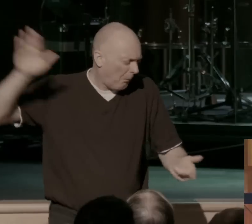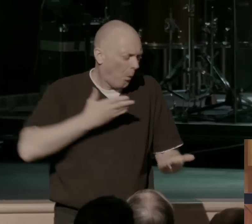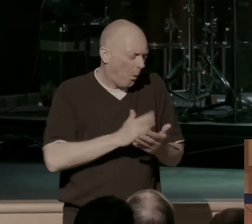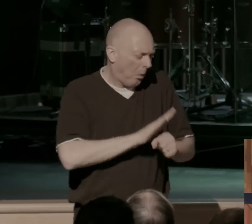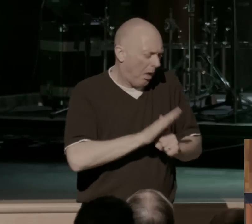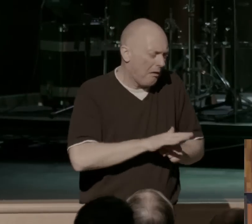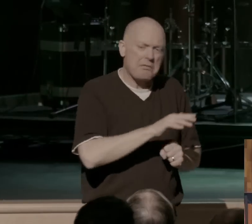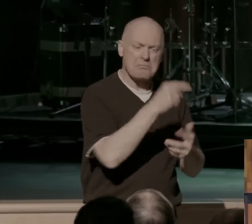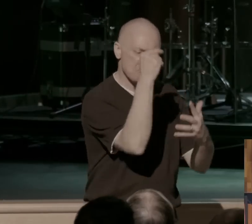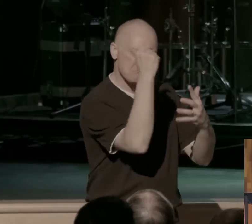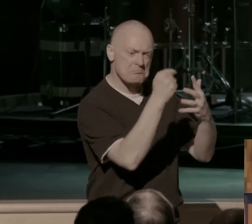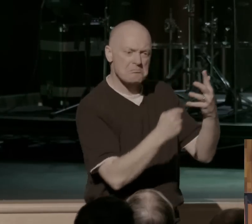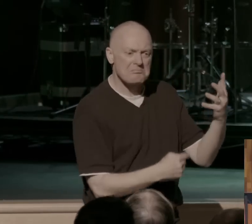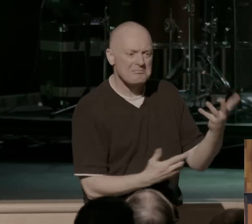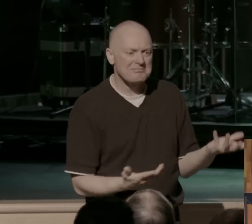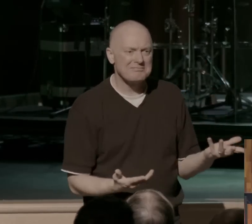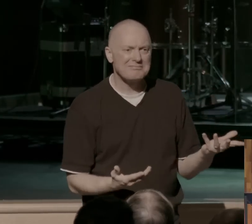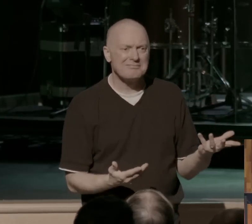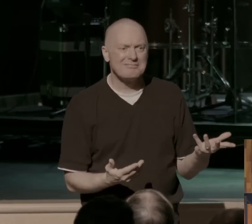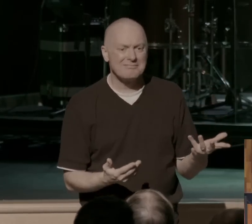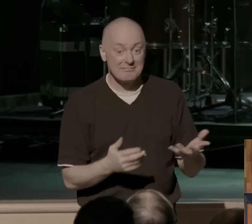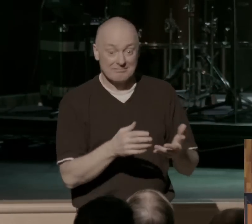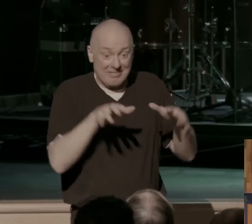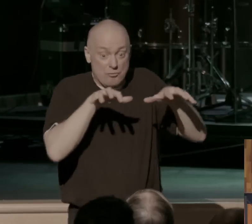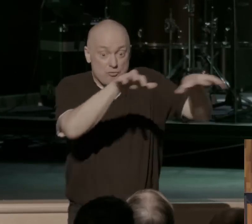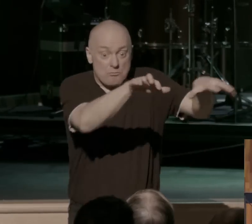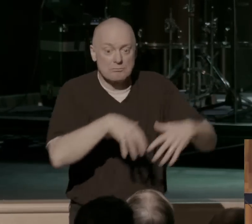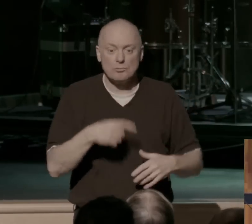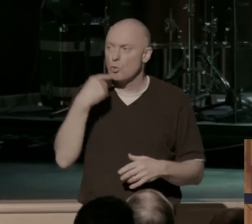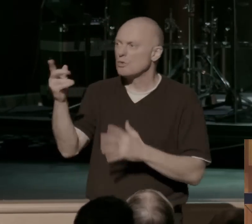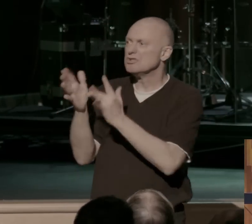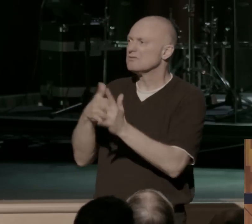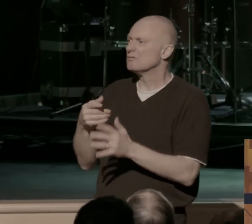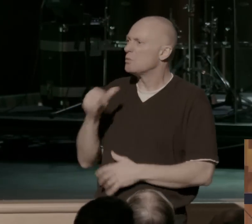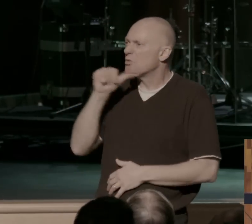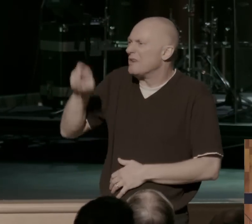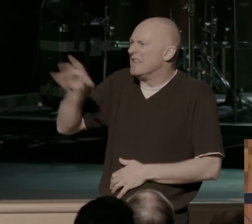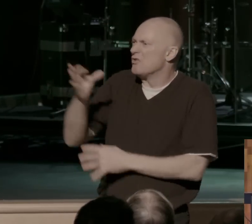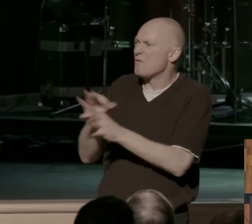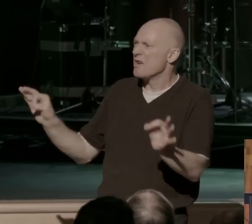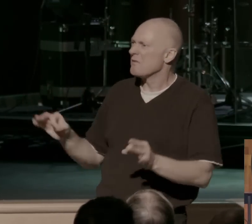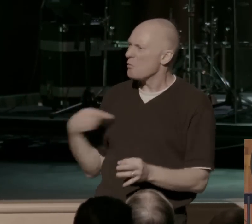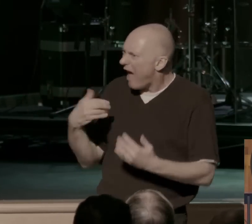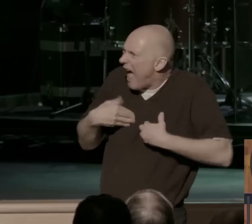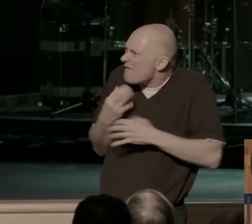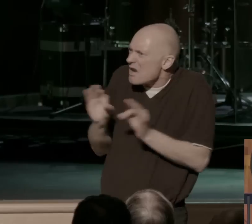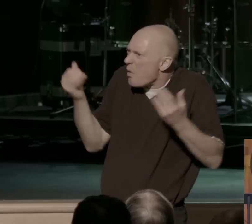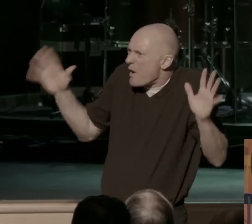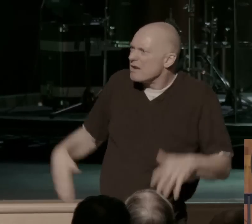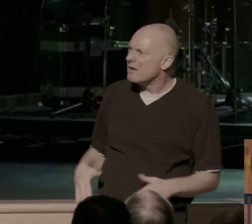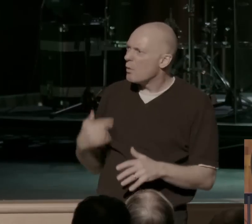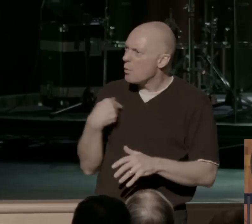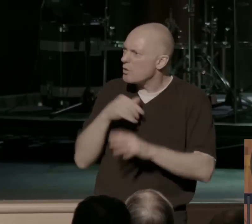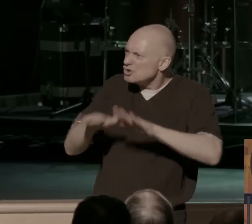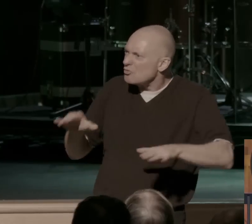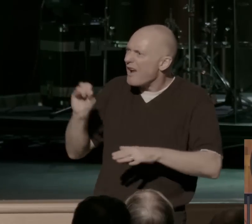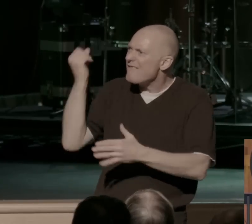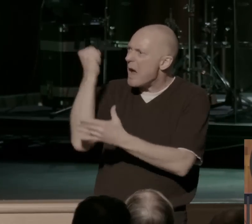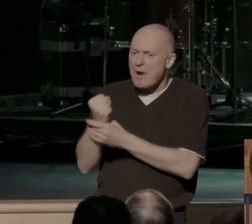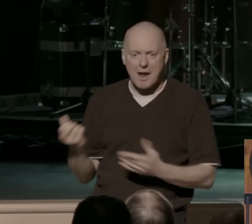And these guys here, they say, we don't need your freedom. We've got it. We're children of Abraham. I I get it. Nobody here